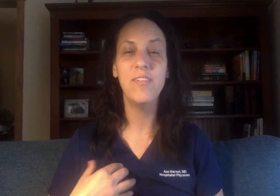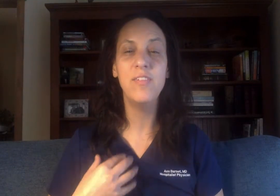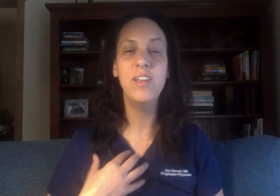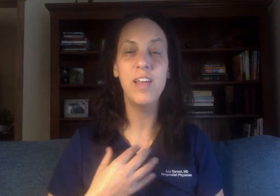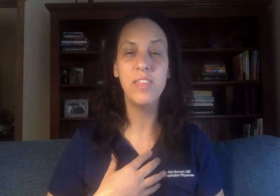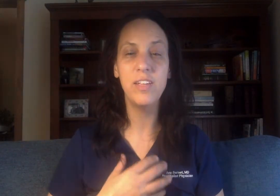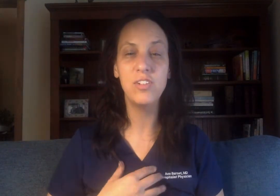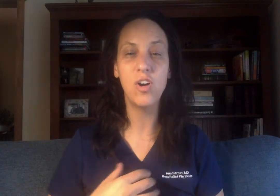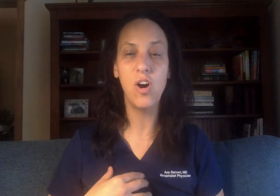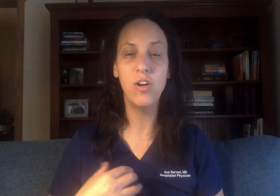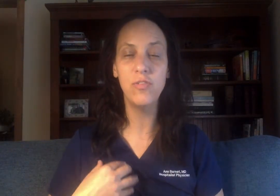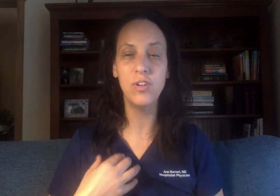have nothing to offer.